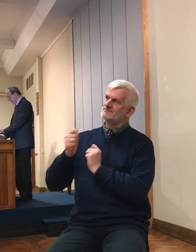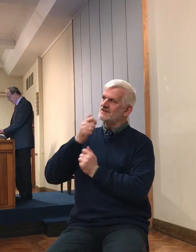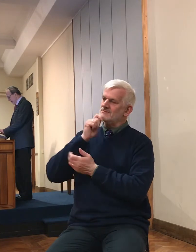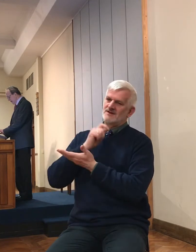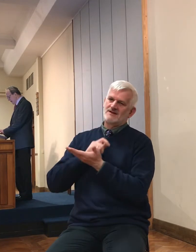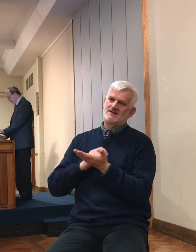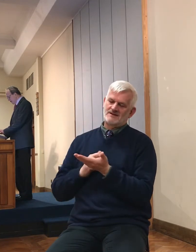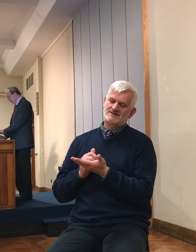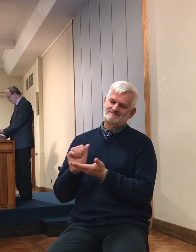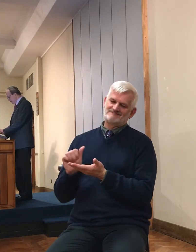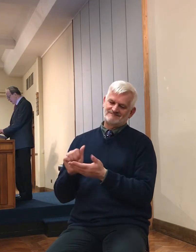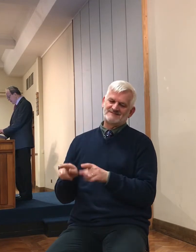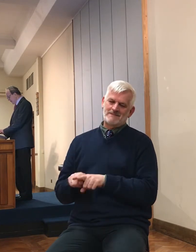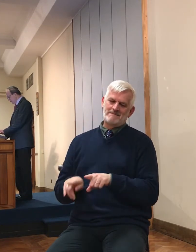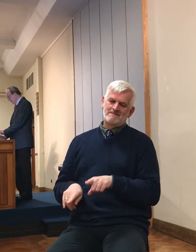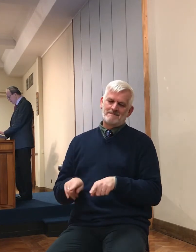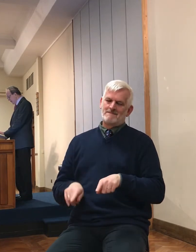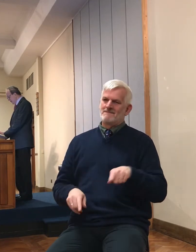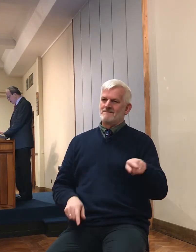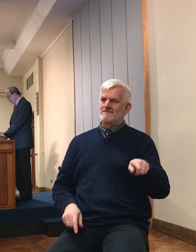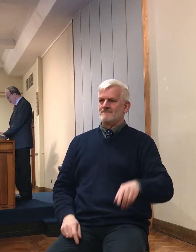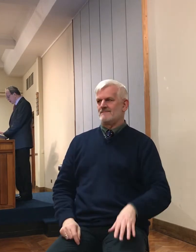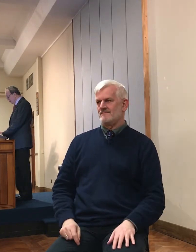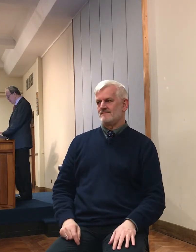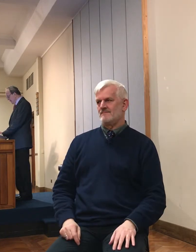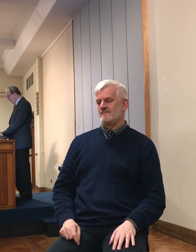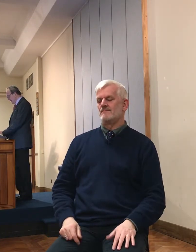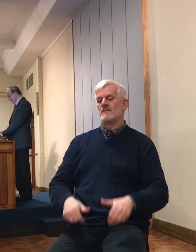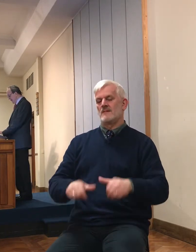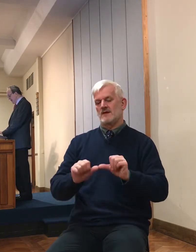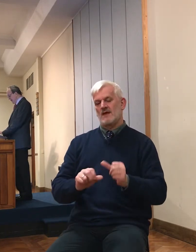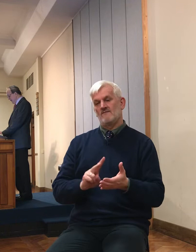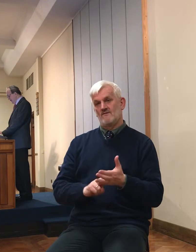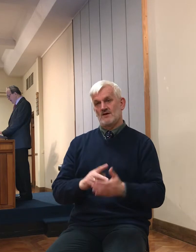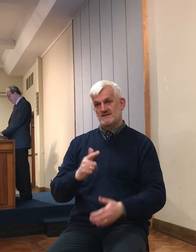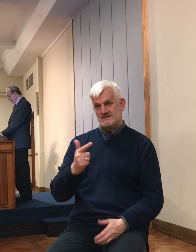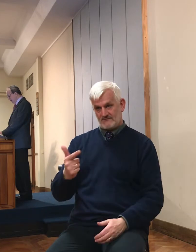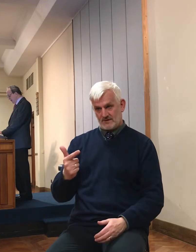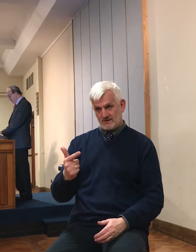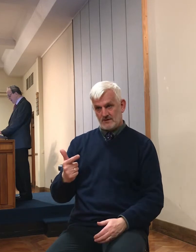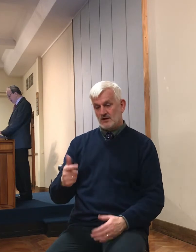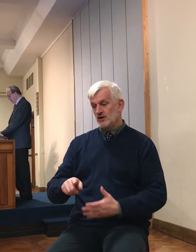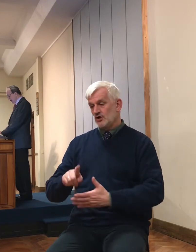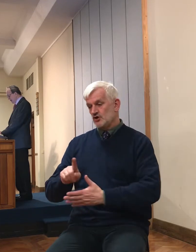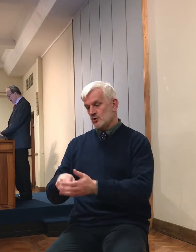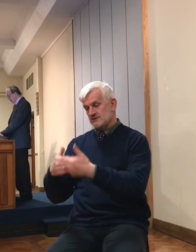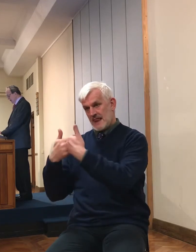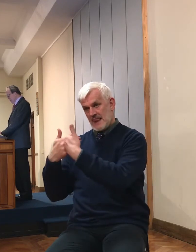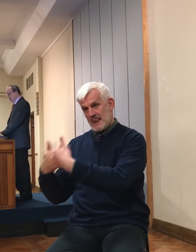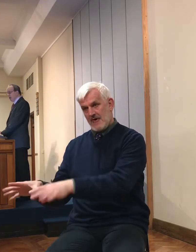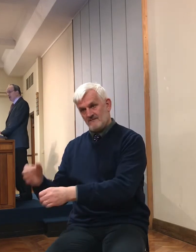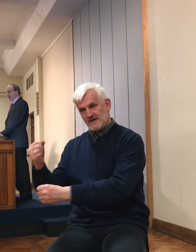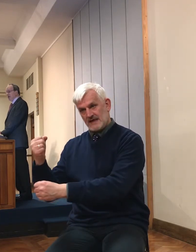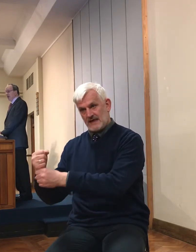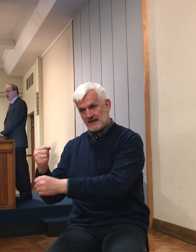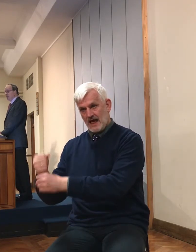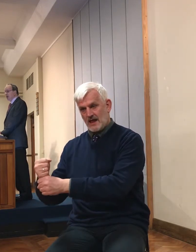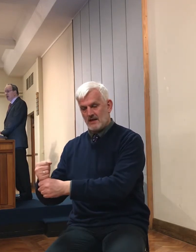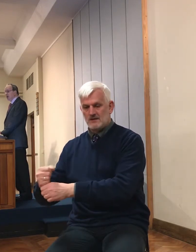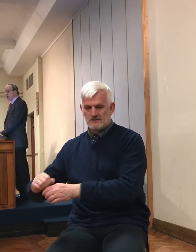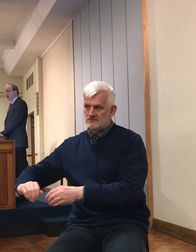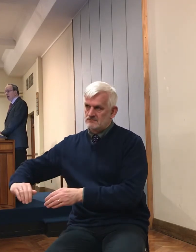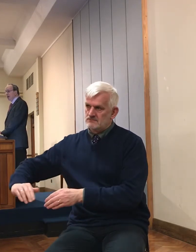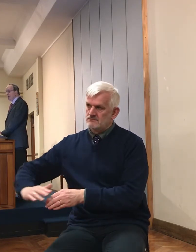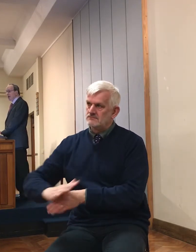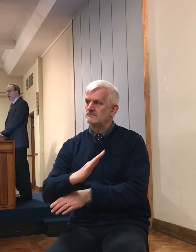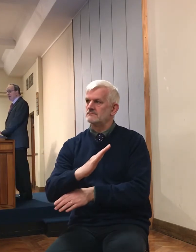So verse 7, Joshua ascended from Gilgal and the word ascended